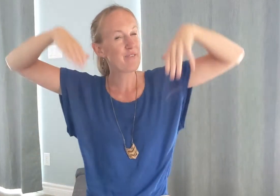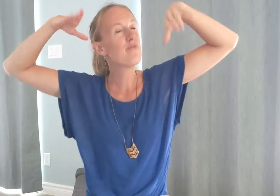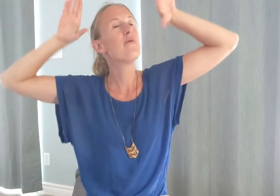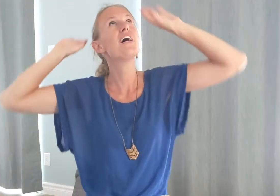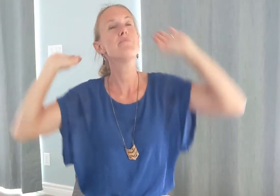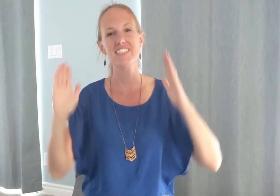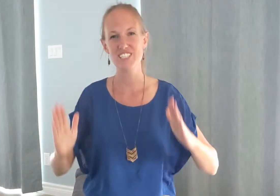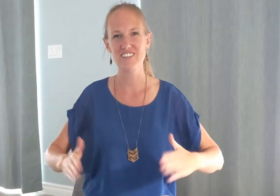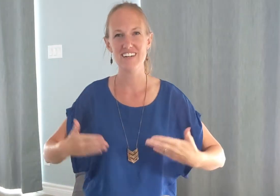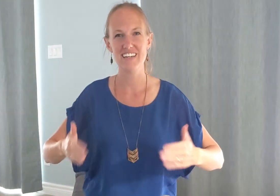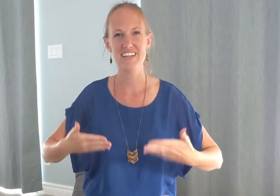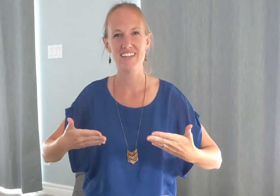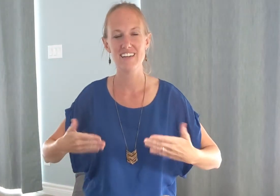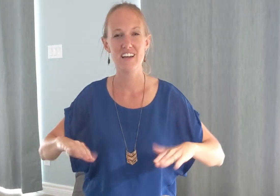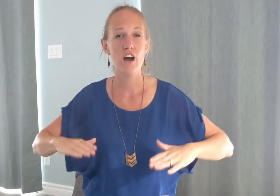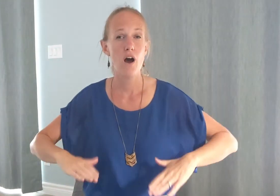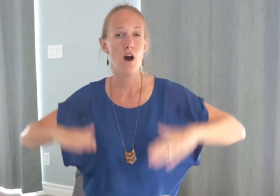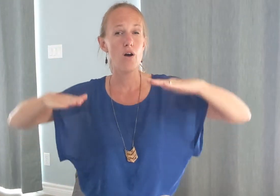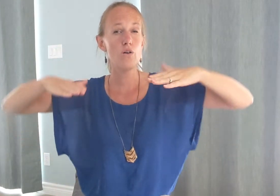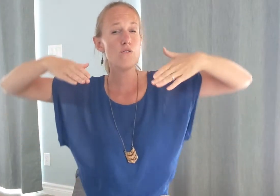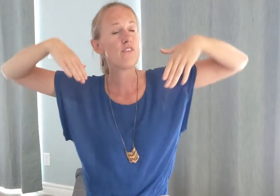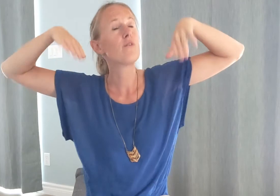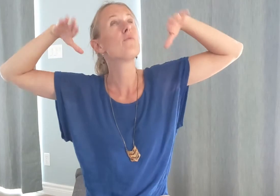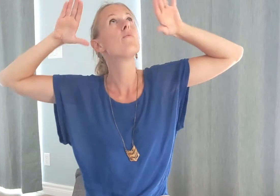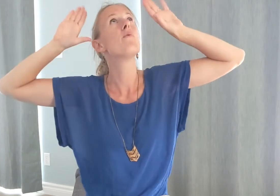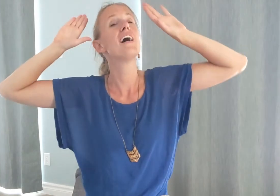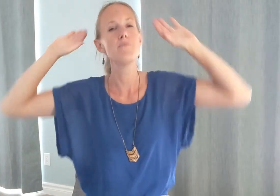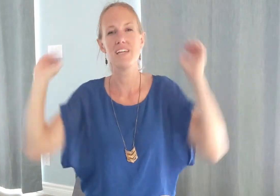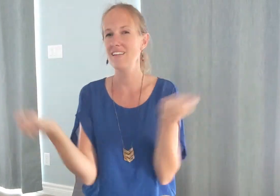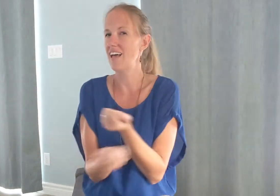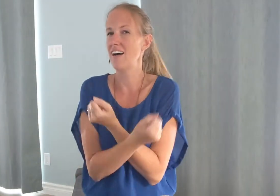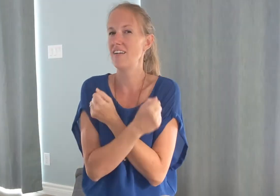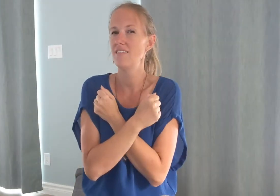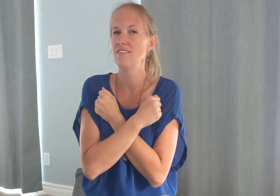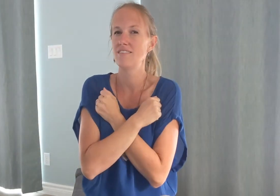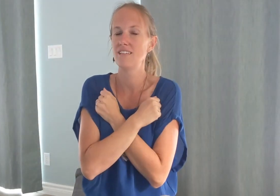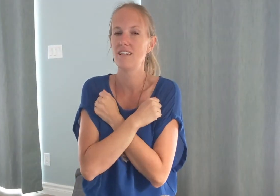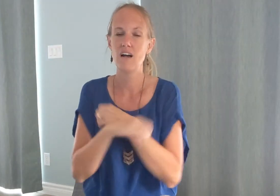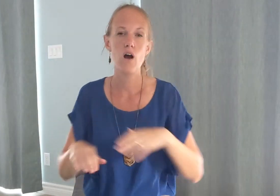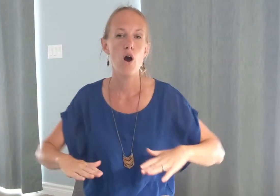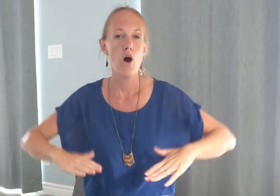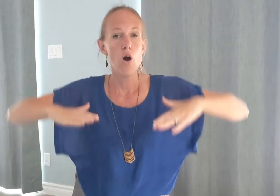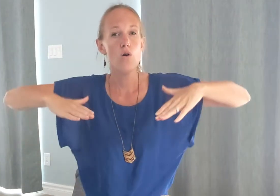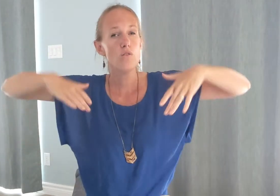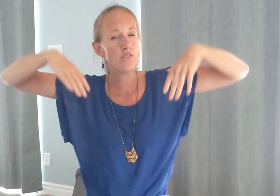overwhelming joy overwhelming love overwhelming